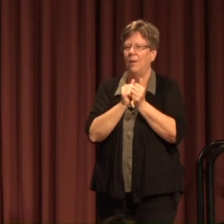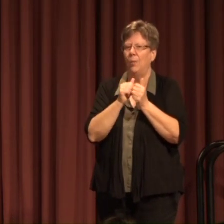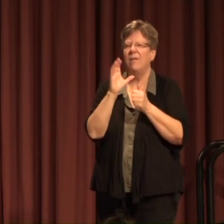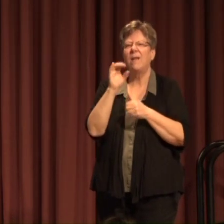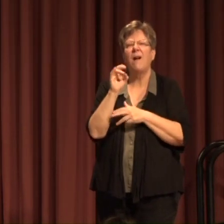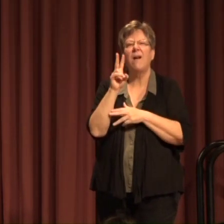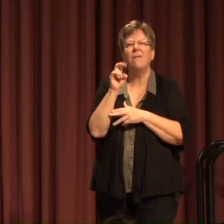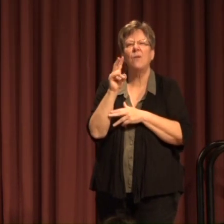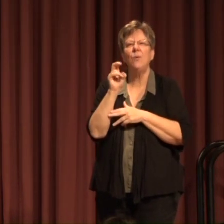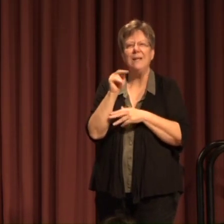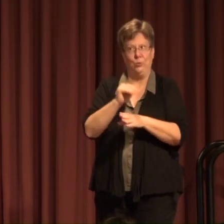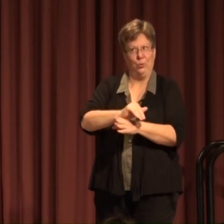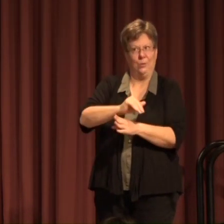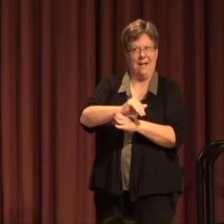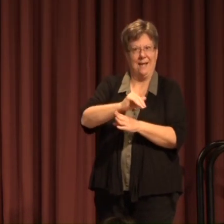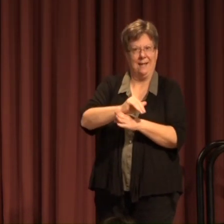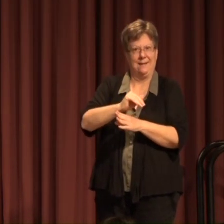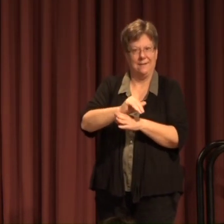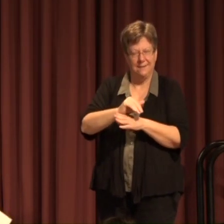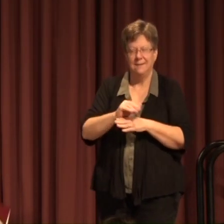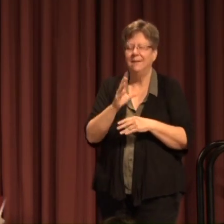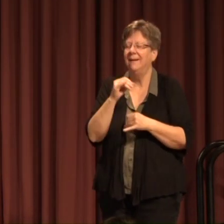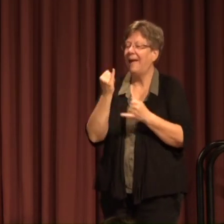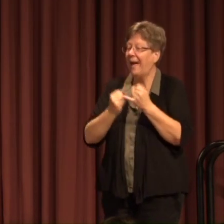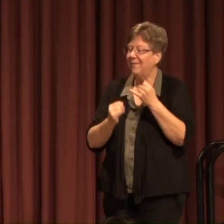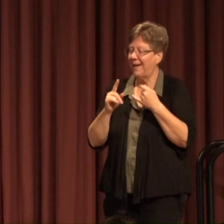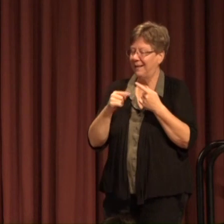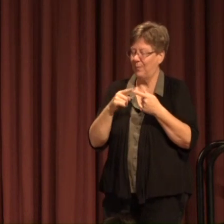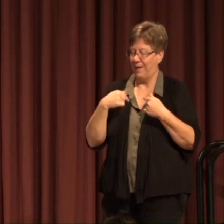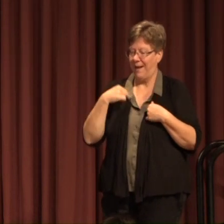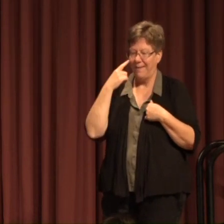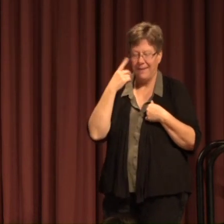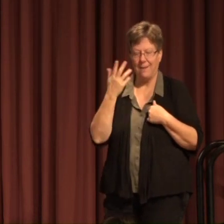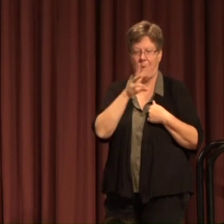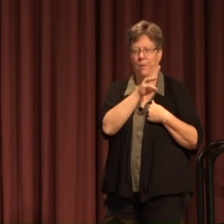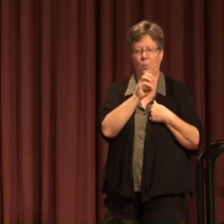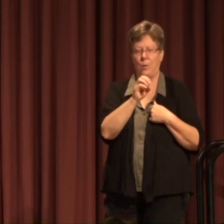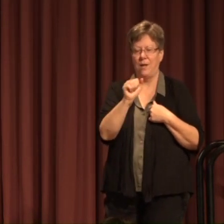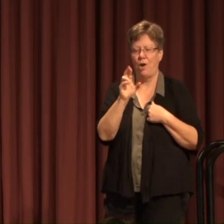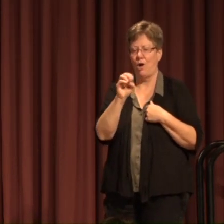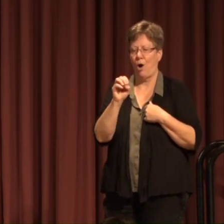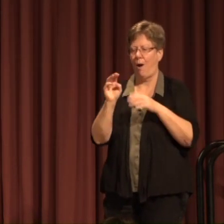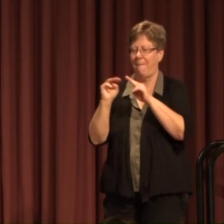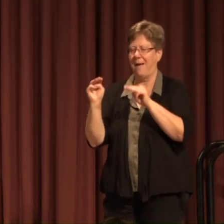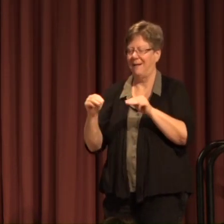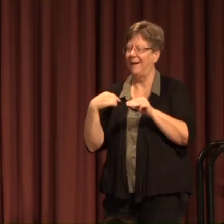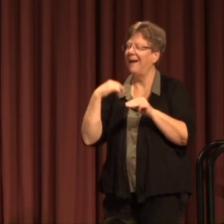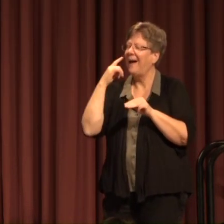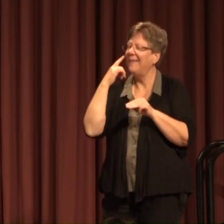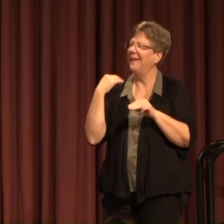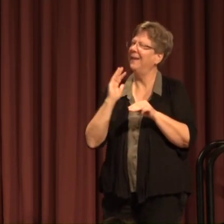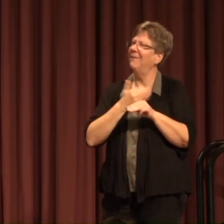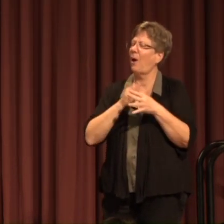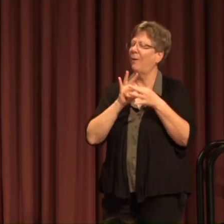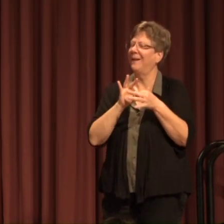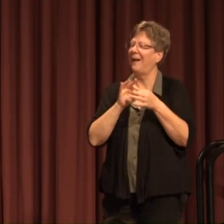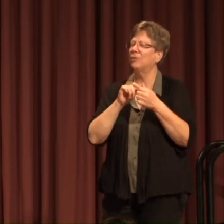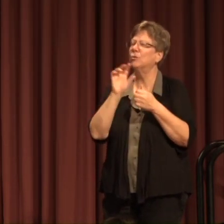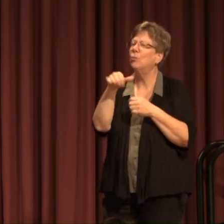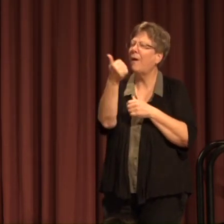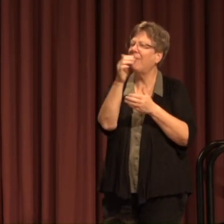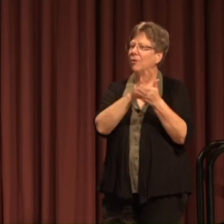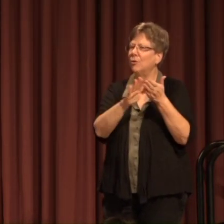convocation Tonight And finally when I think of We are Montana I think of our connection To other